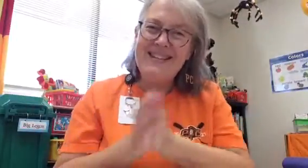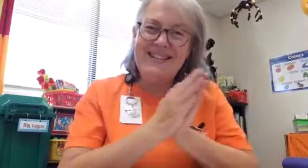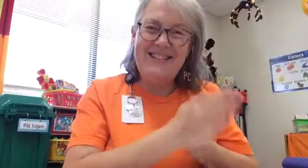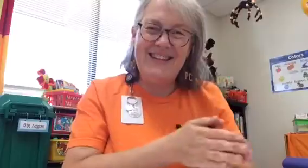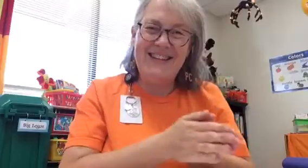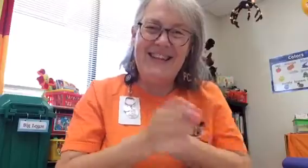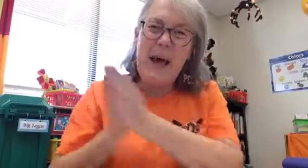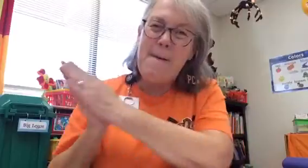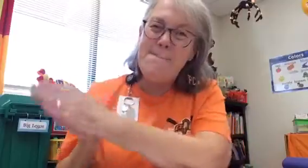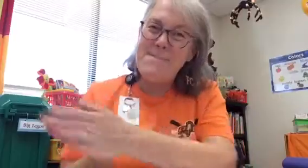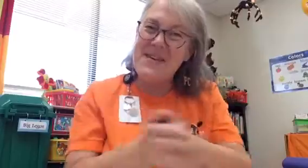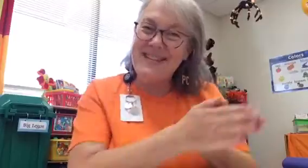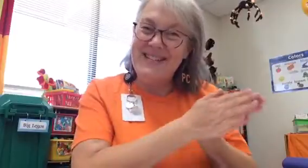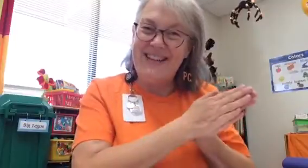Mitten, mitten.